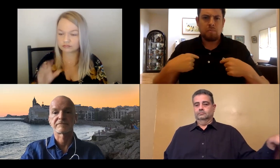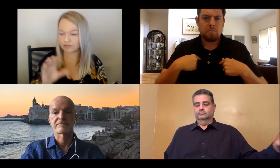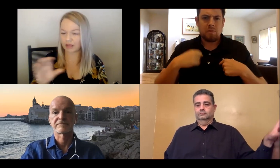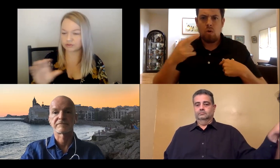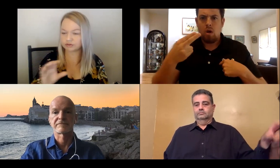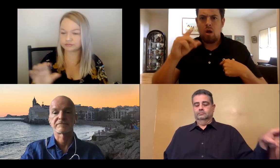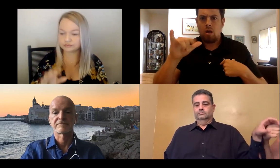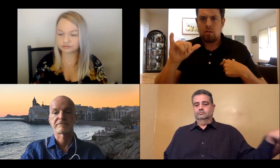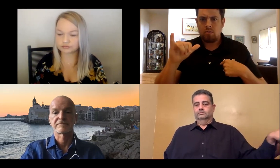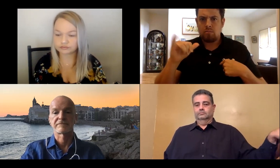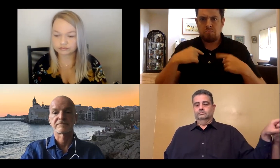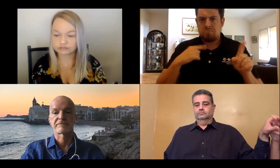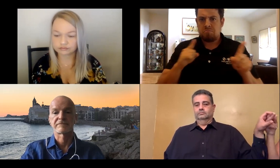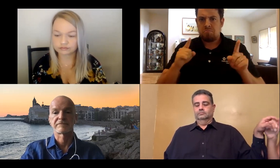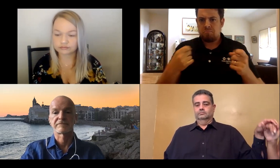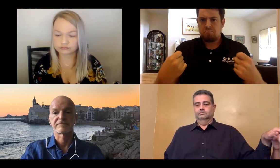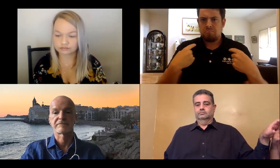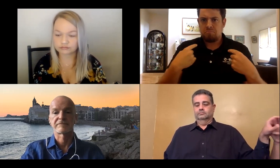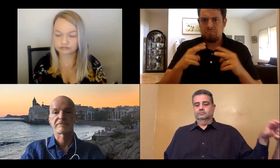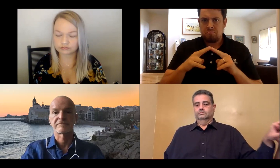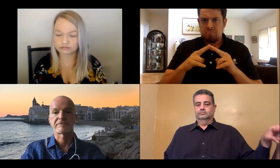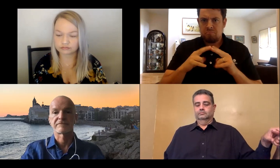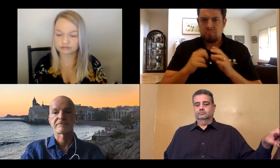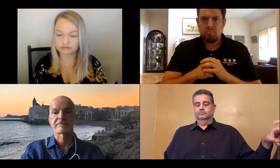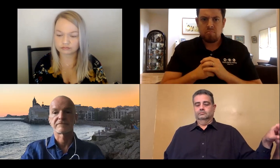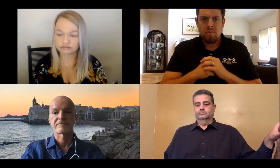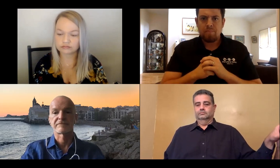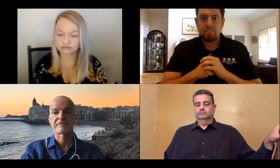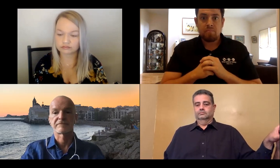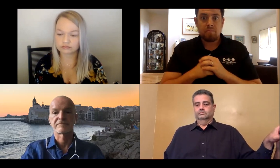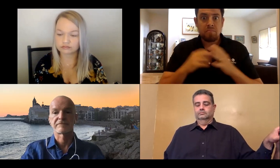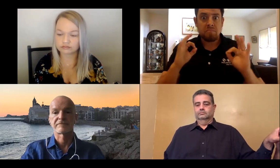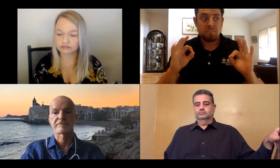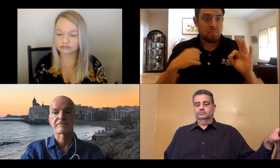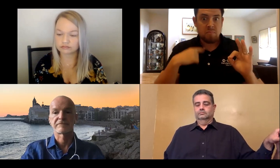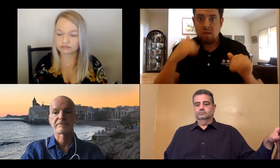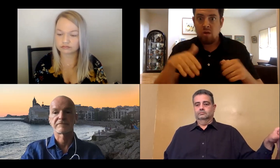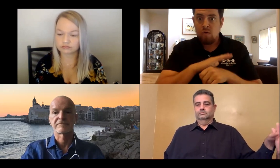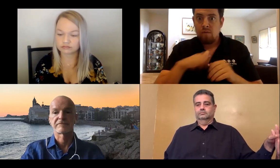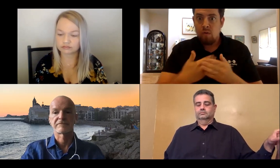If you have any concerns or questions please direct them to me or to Holly that's to Travis or to Holly.